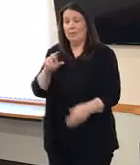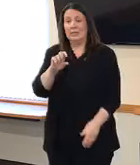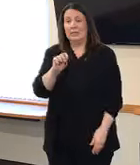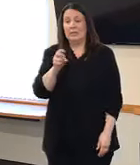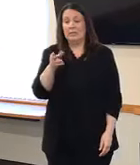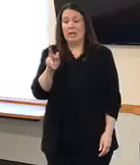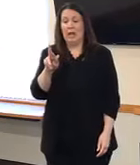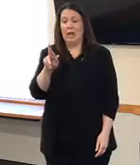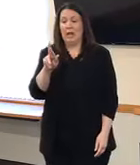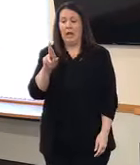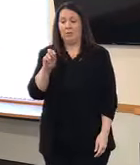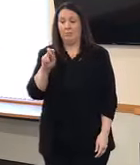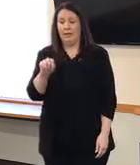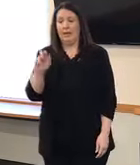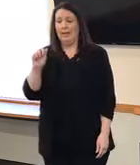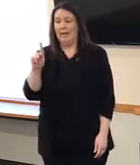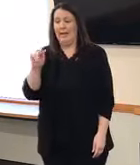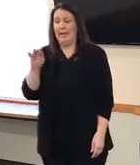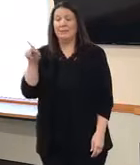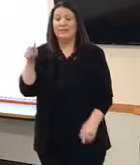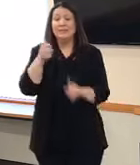Adams, the CEO of Heartland Health Services.